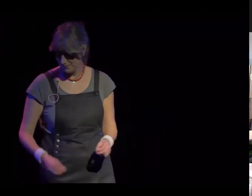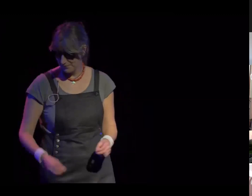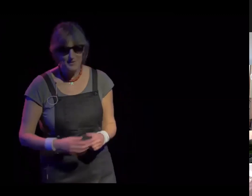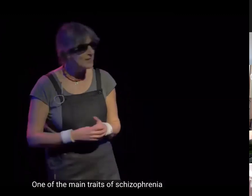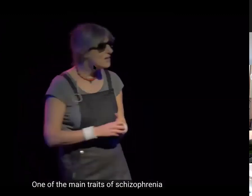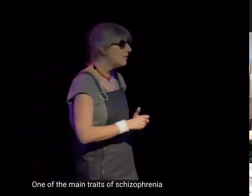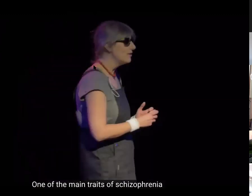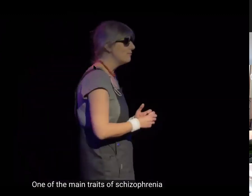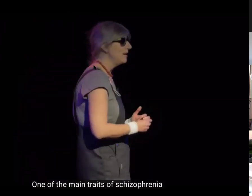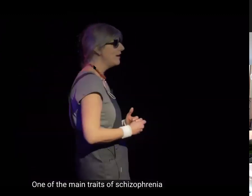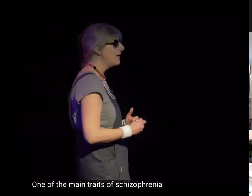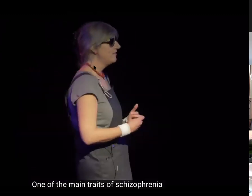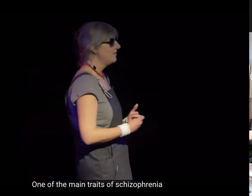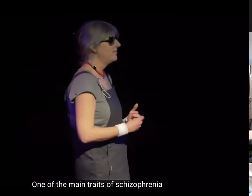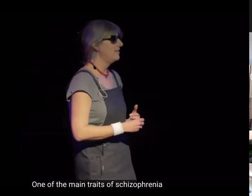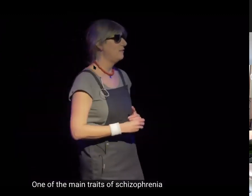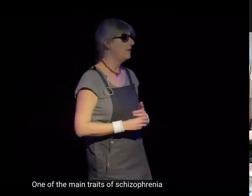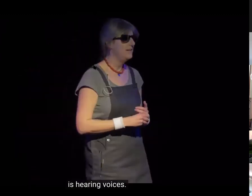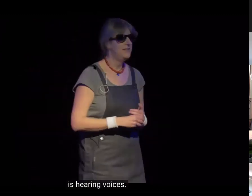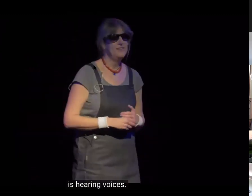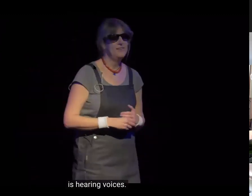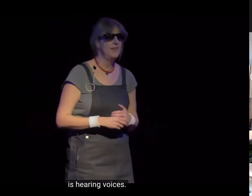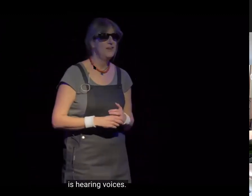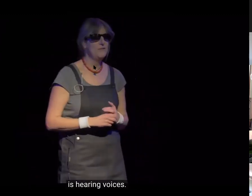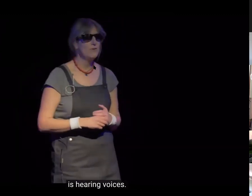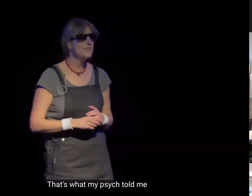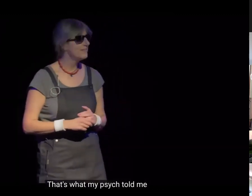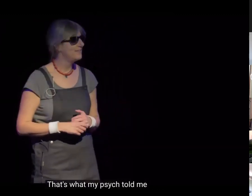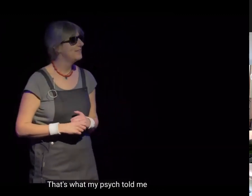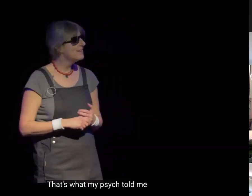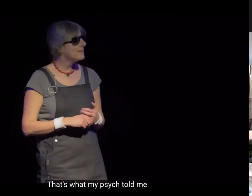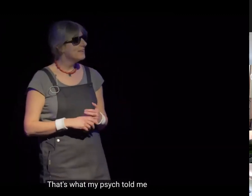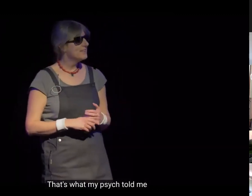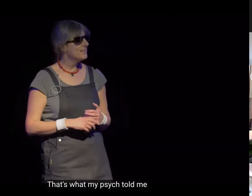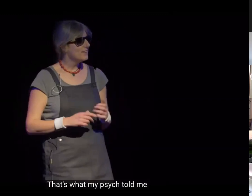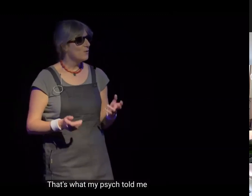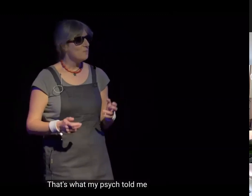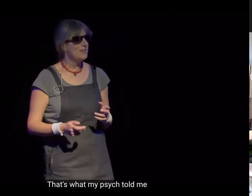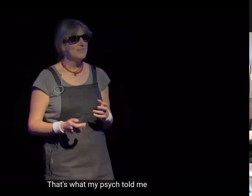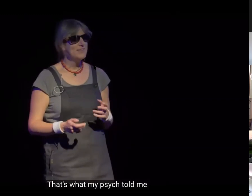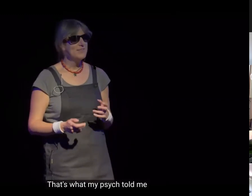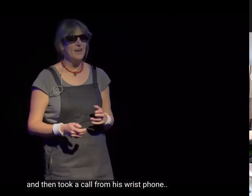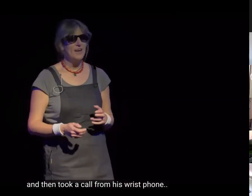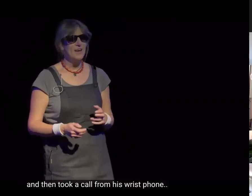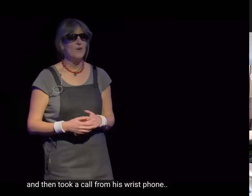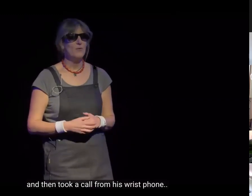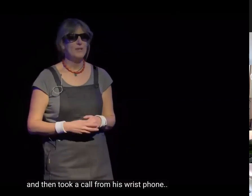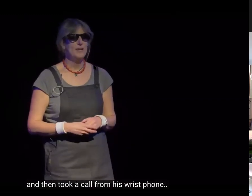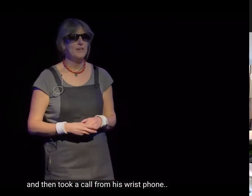One of the main traits of schizophrenia is hearing voices. That's what my psych told me and then